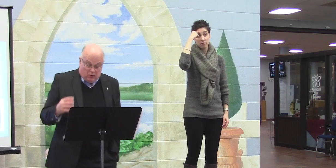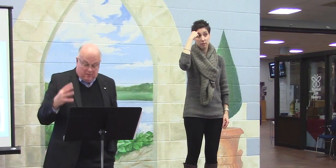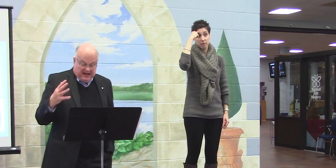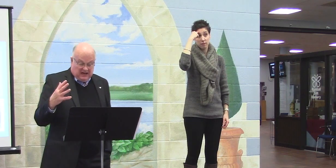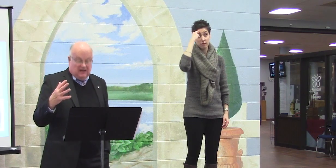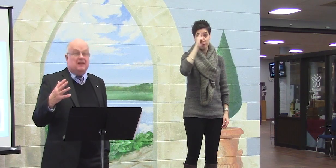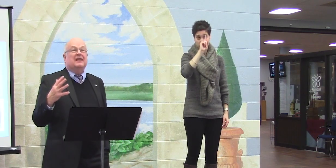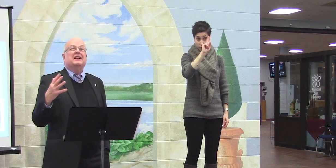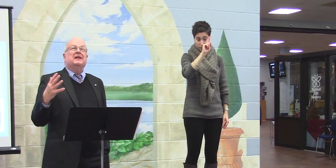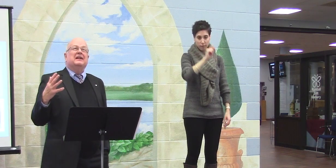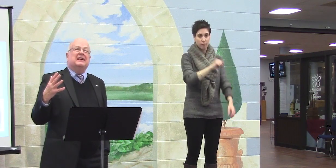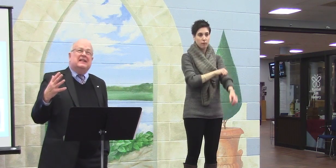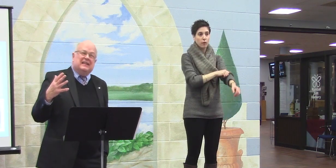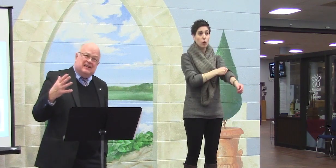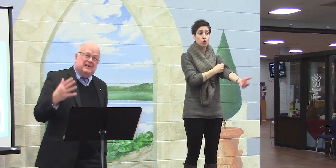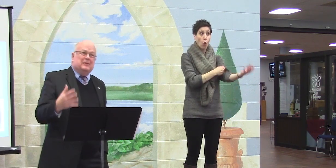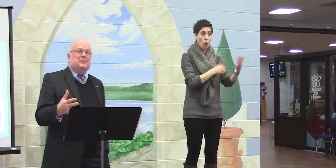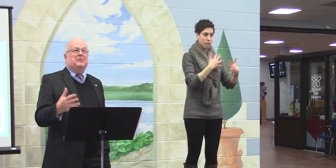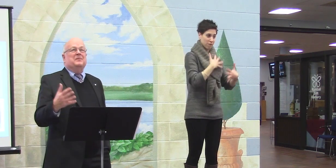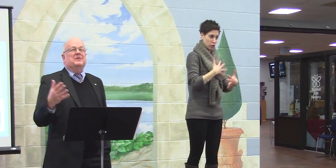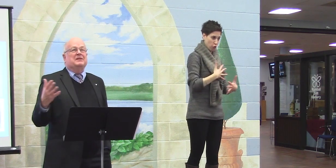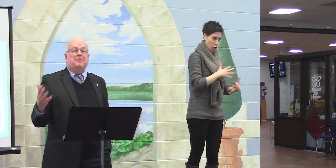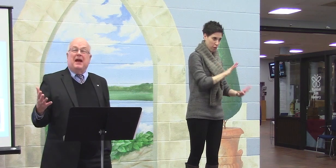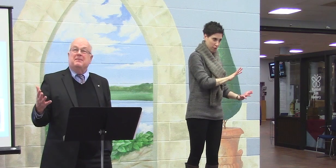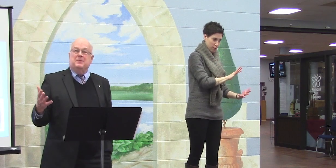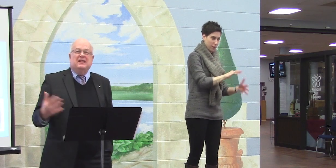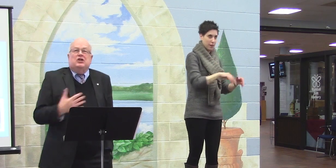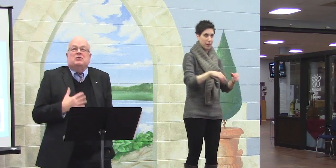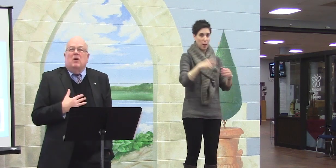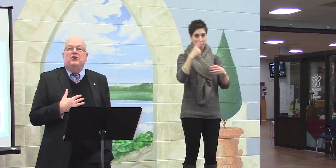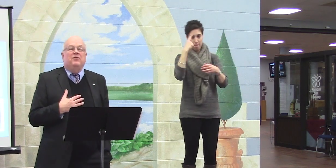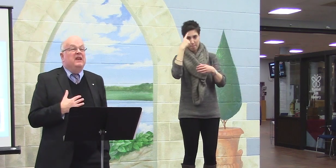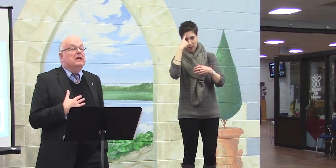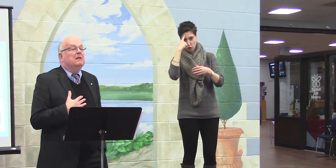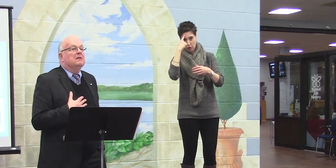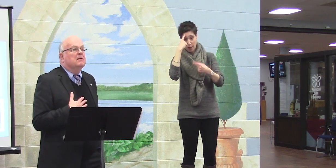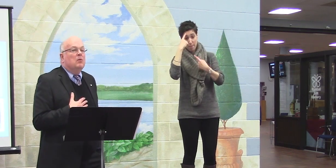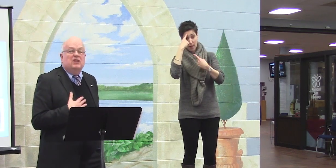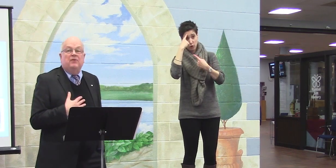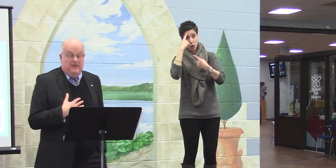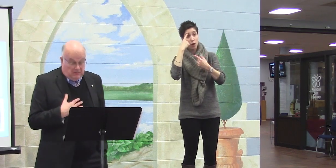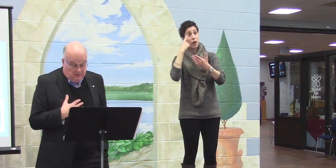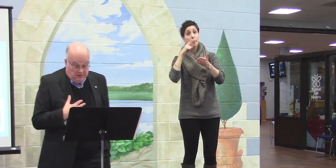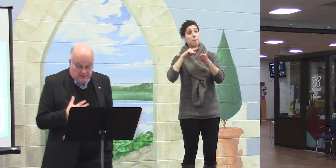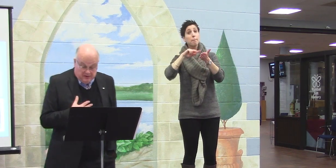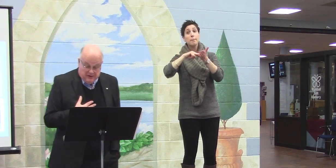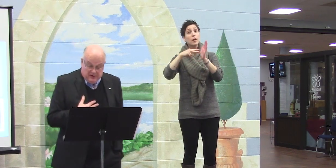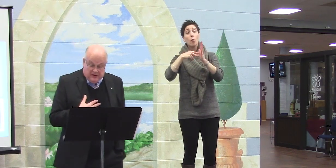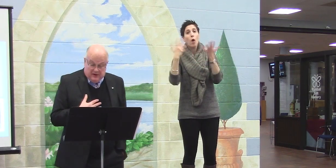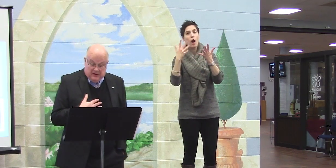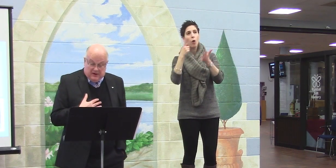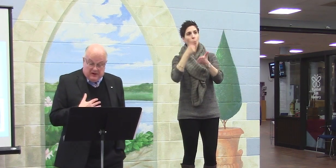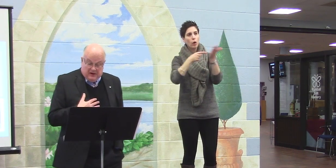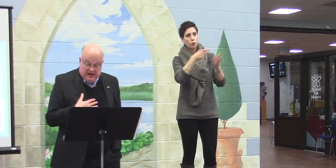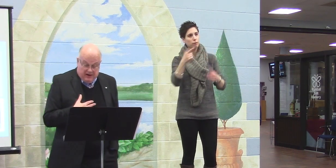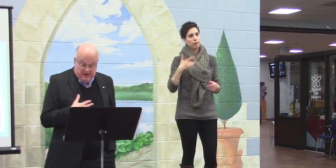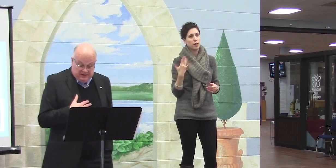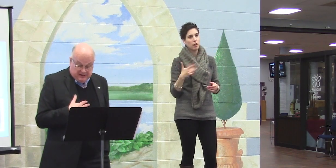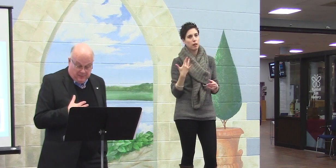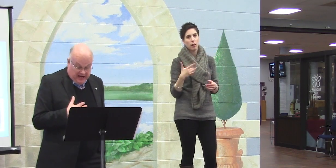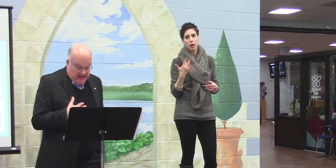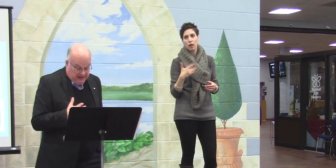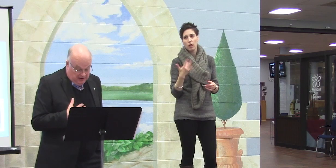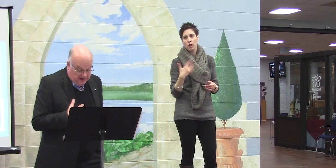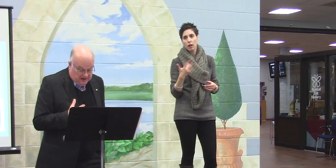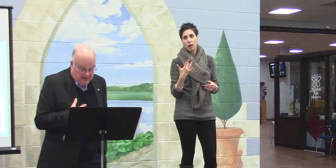So mental sometimes means just what you feel. What you feel. Here